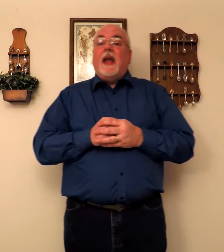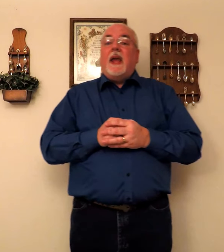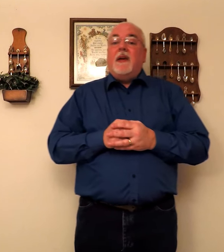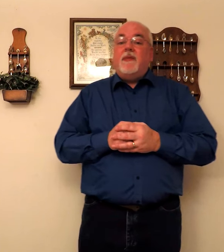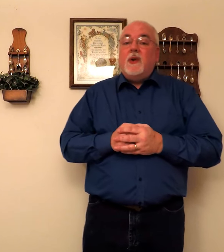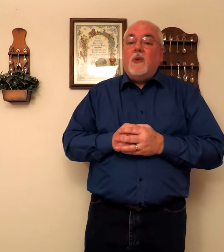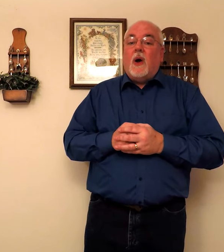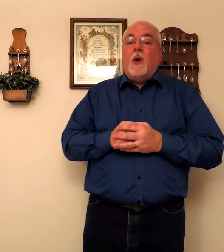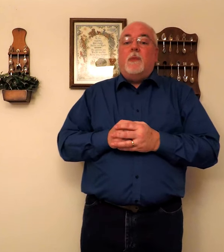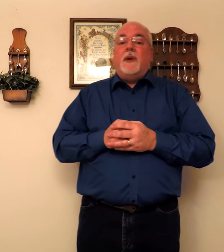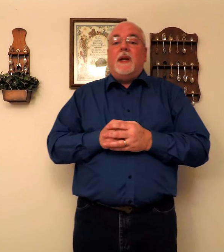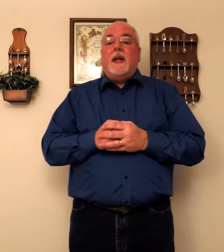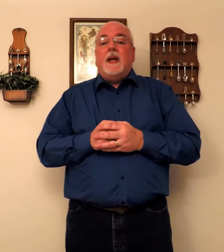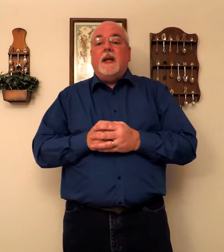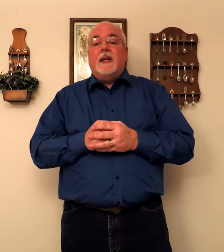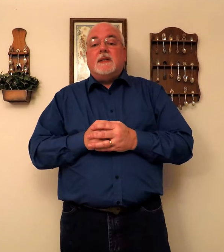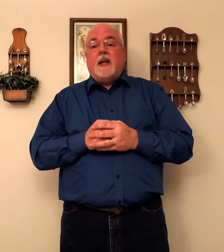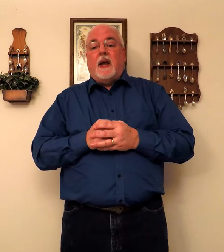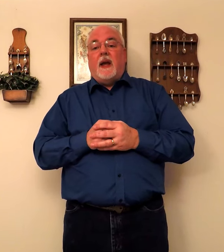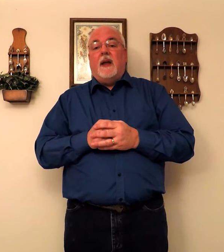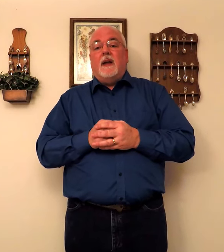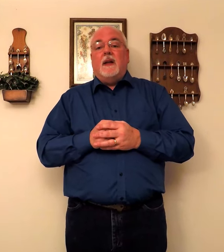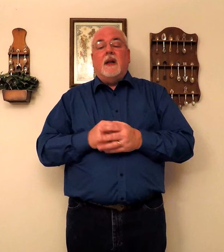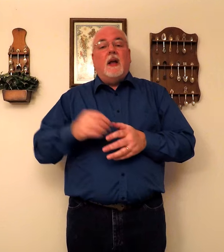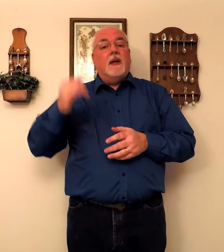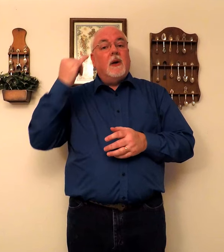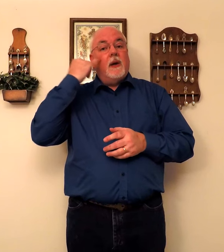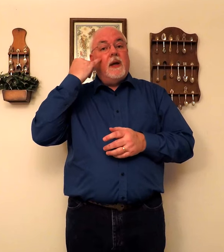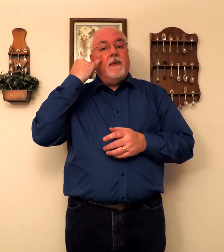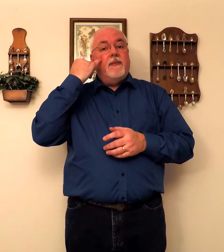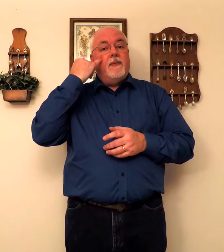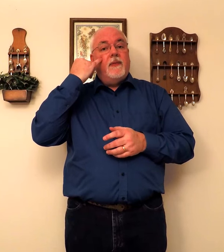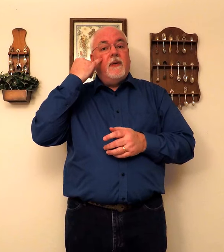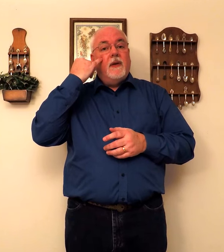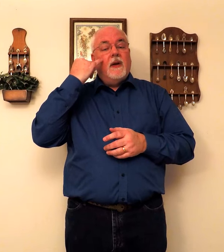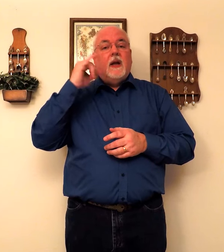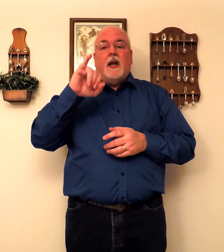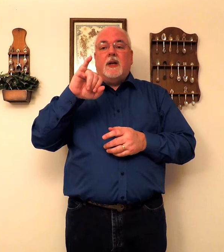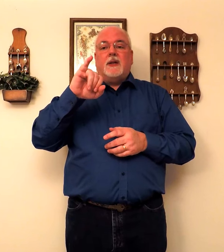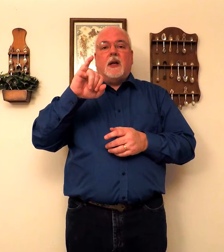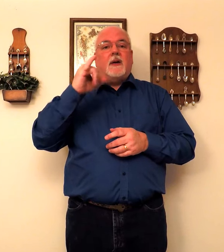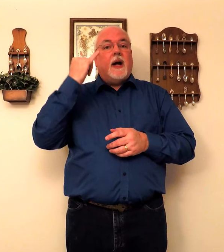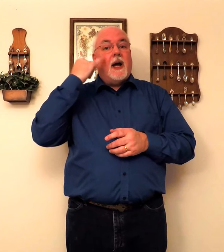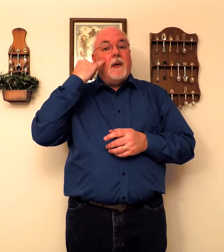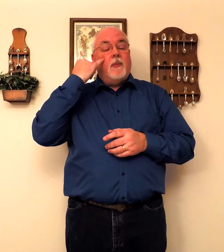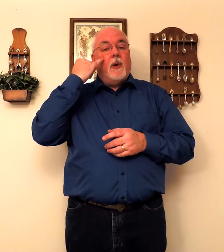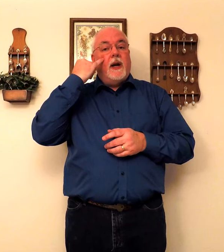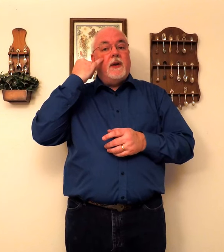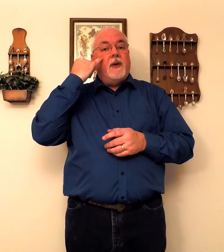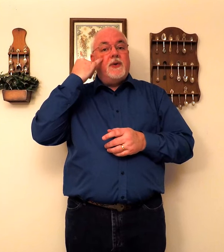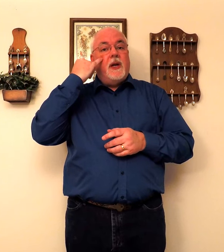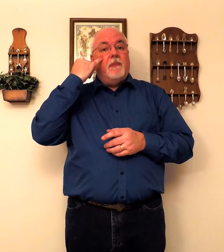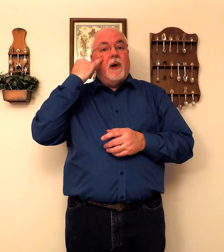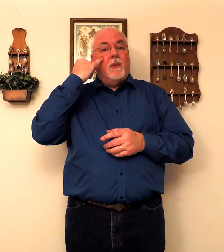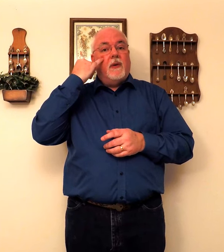If you openly say, so if, it's the letter I pointing to your cheekbone.